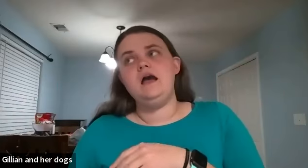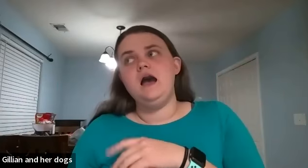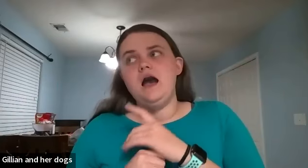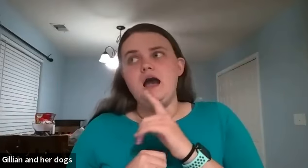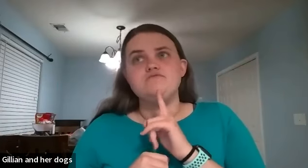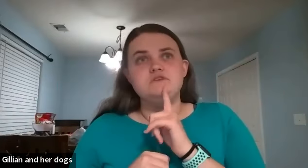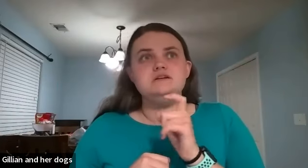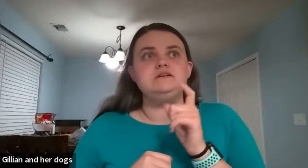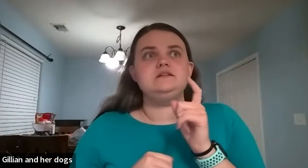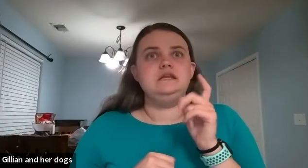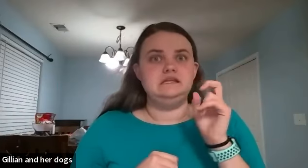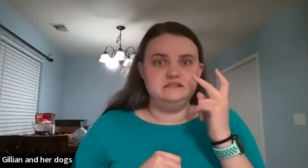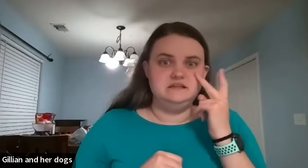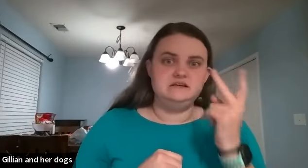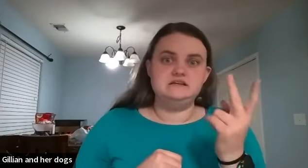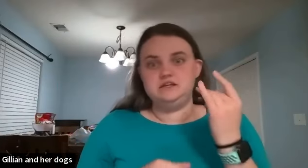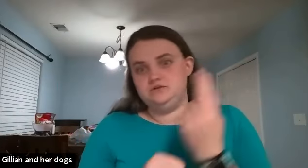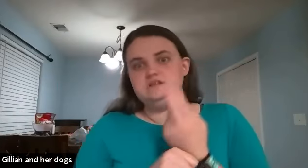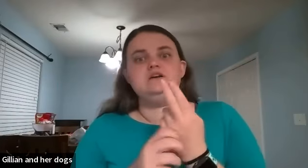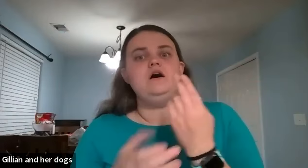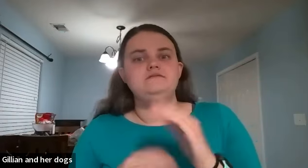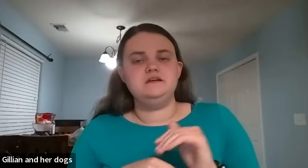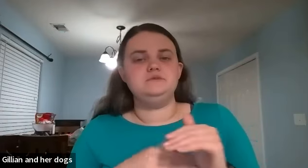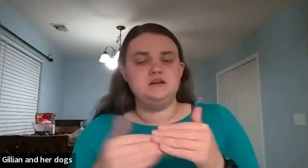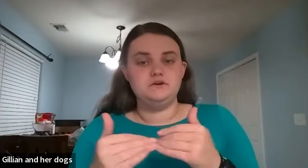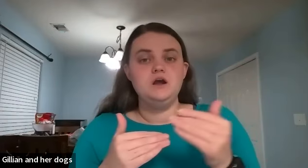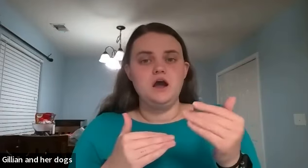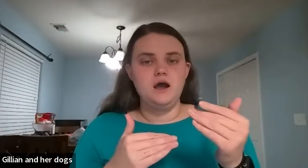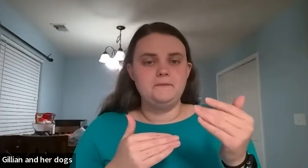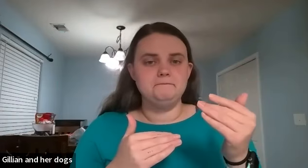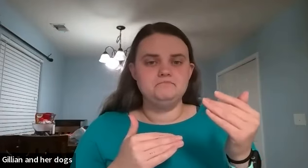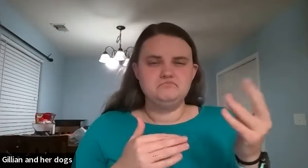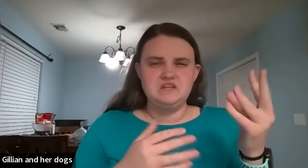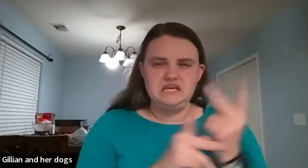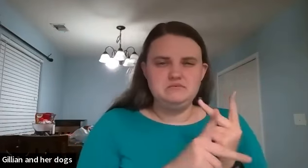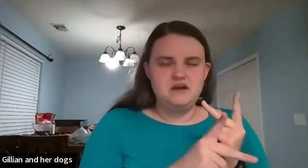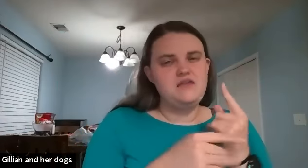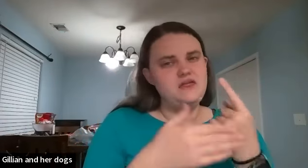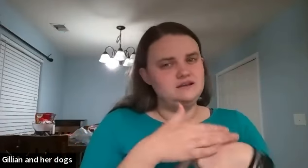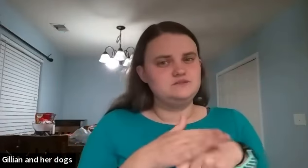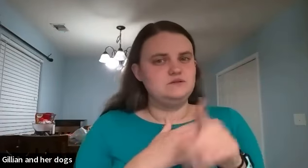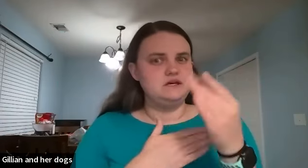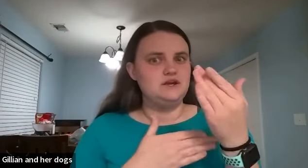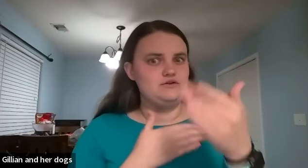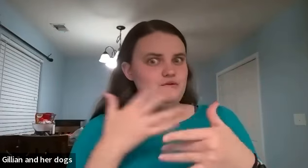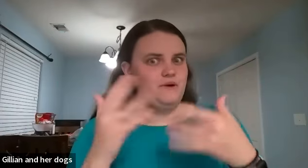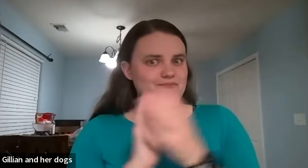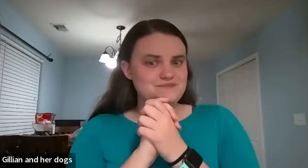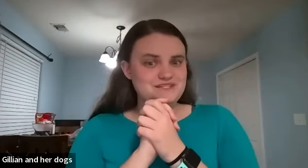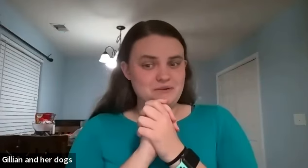i really need to see this i use this often whichever um keep that and then next week we can go through them all so